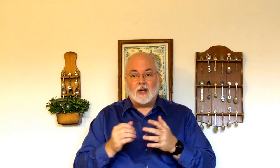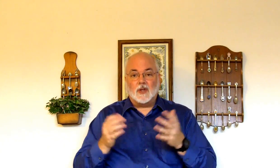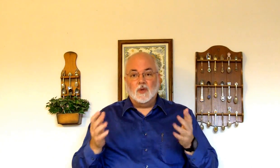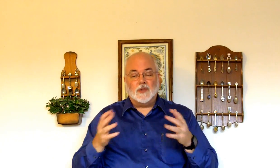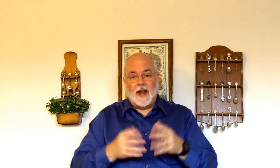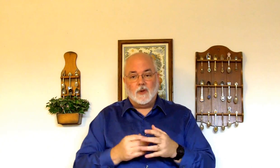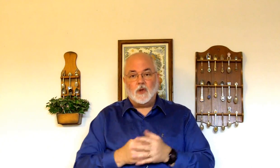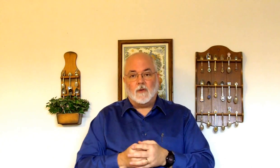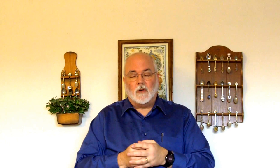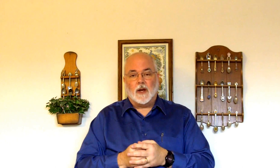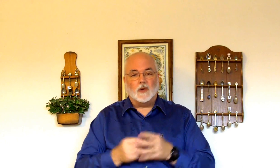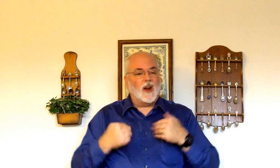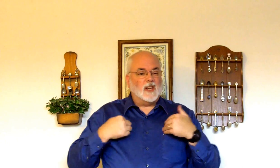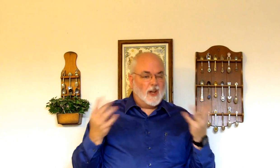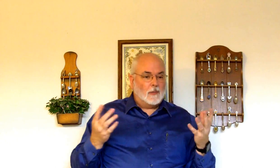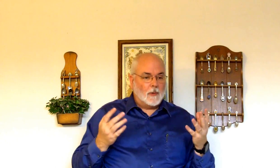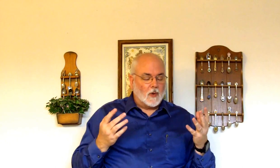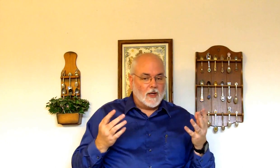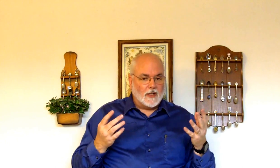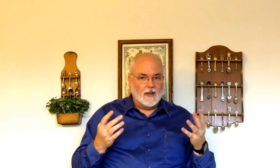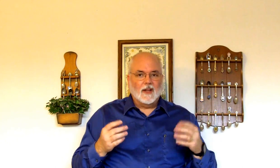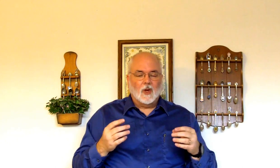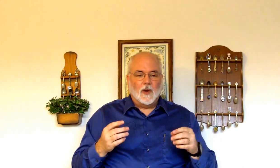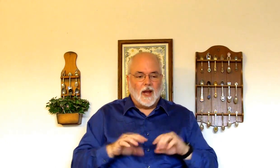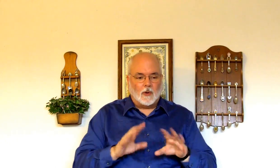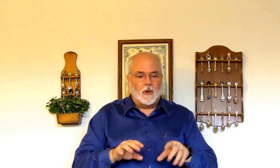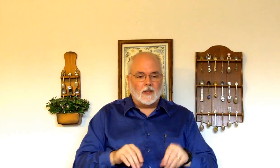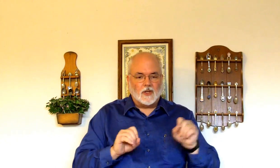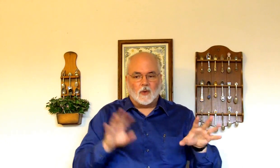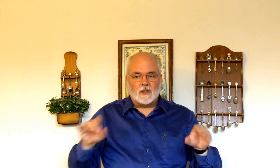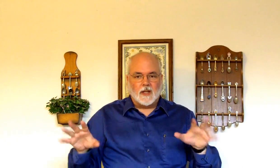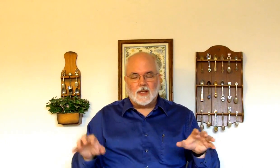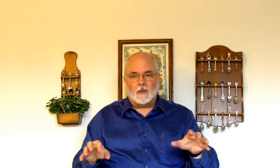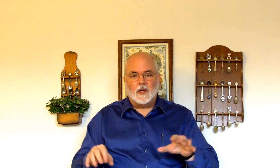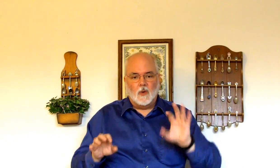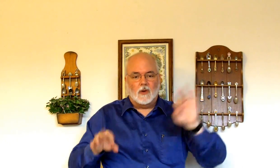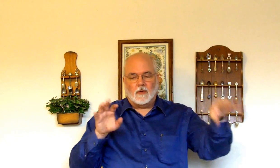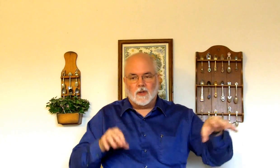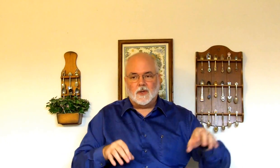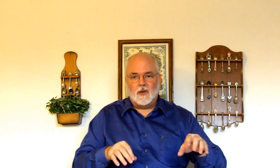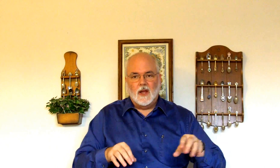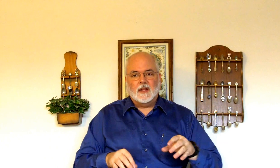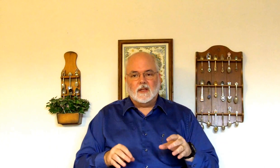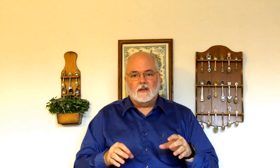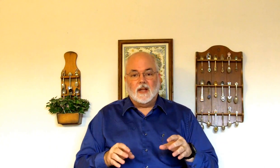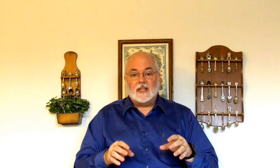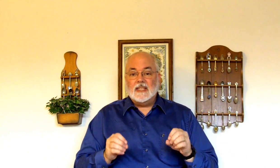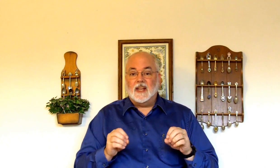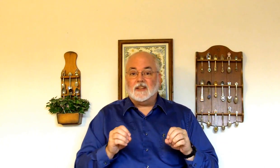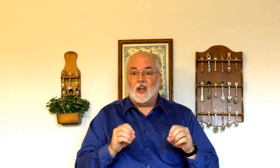actually use the nouns over and over again. It drives us hearing people crazy. We like pronouns. It shortens things out. We know who it refers to. It's easy to get that